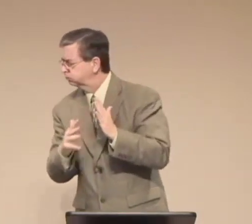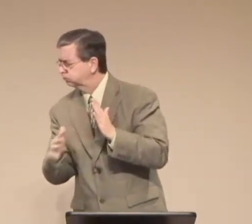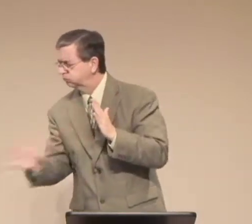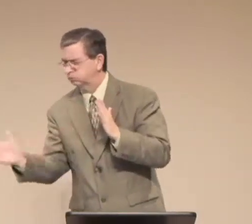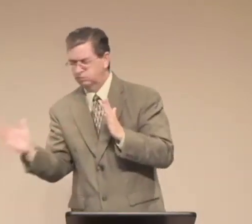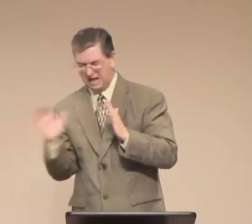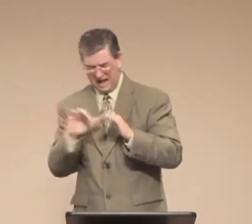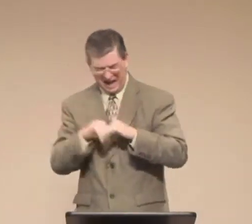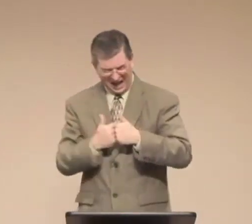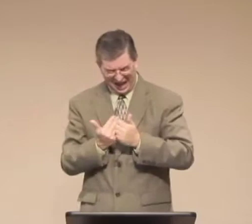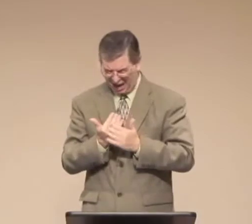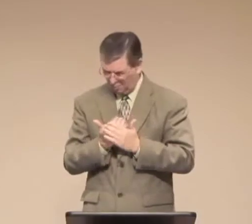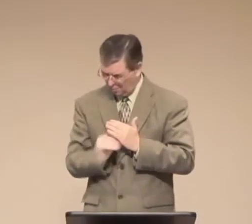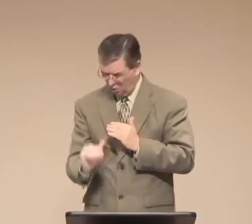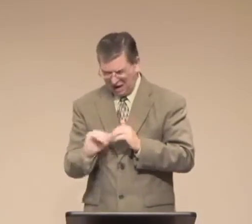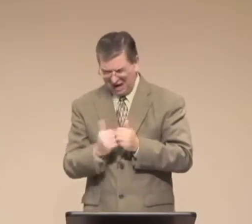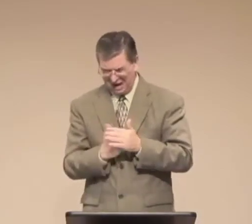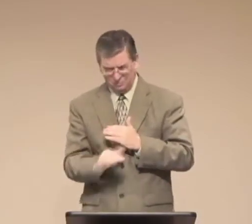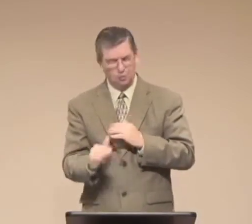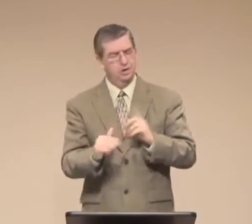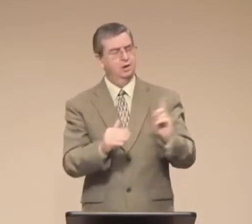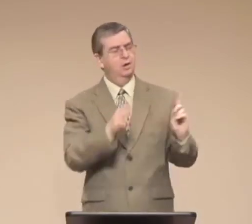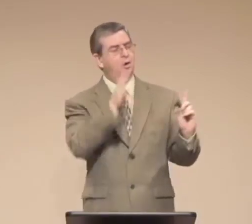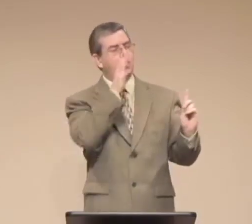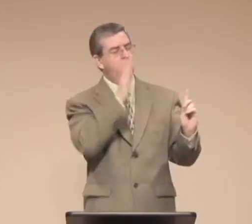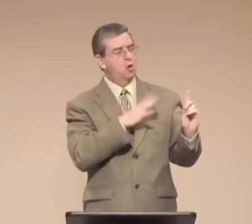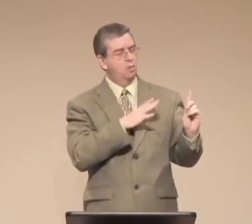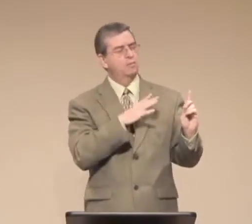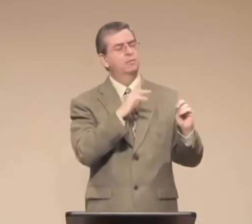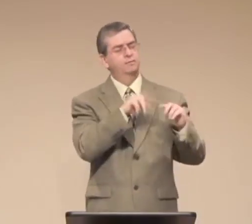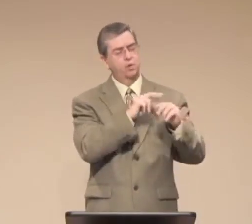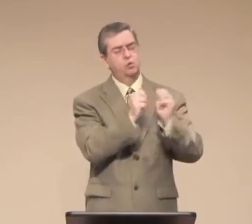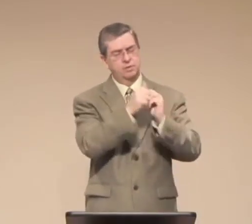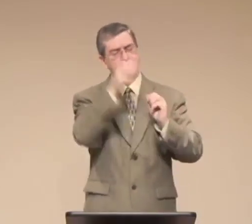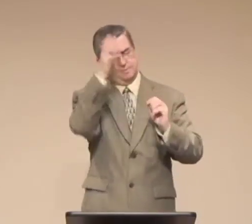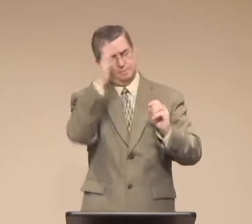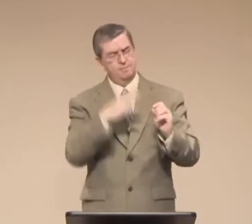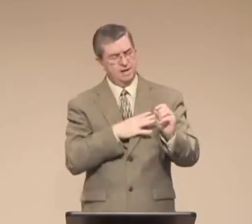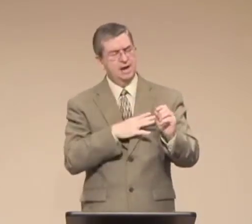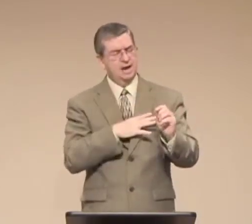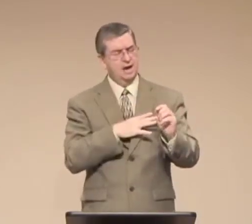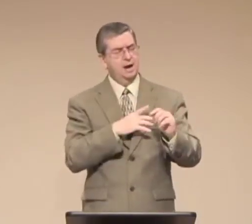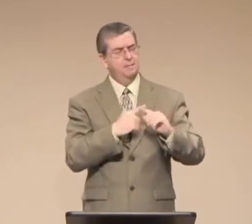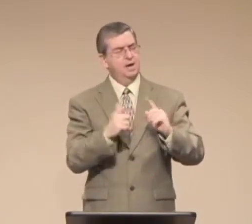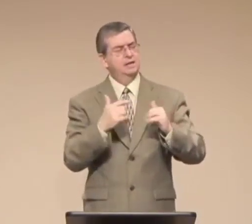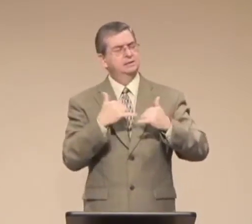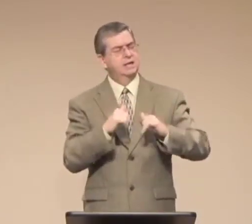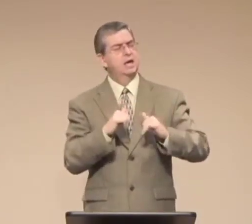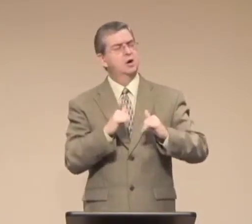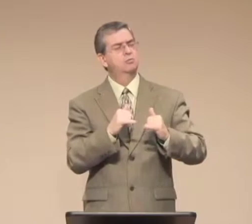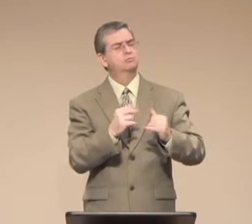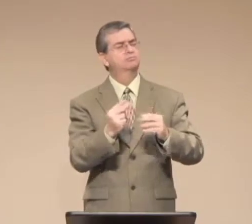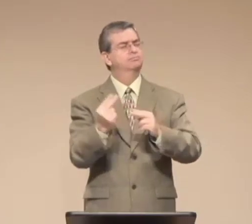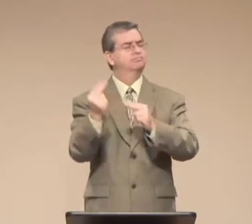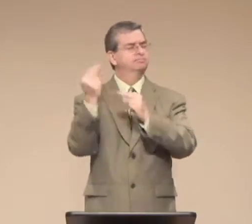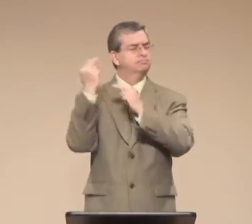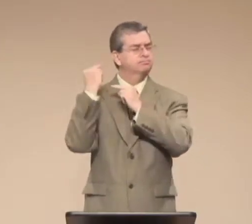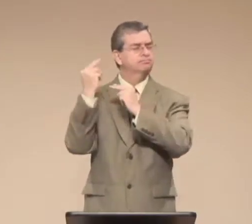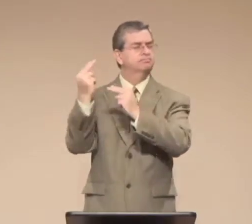That through the generations, beginning with heaven and Eve, you knew that we